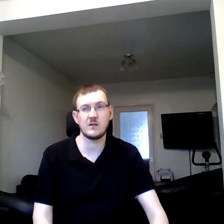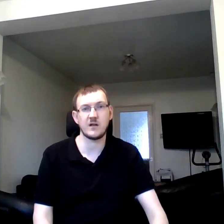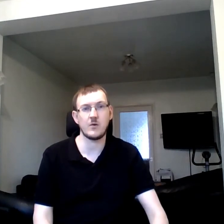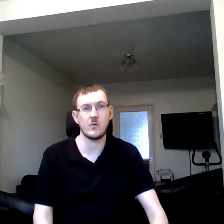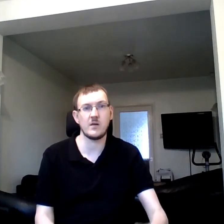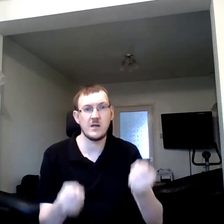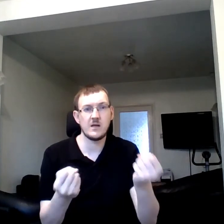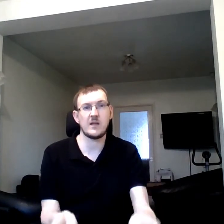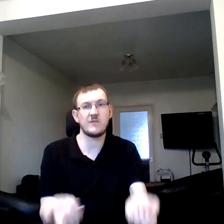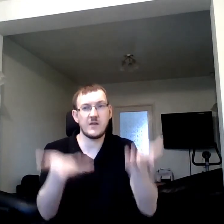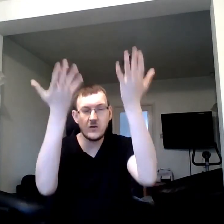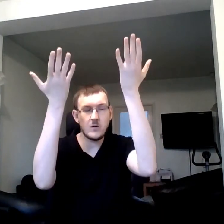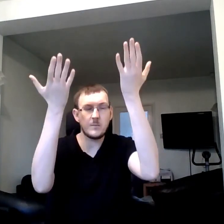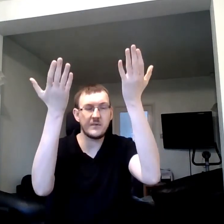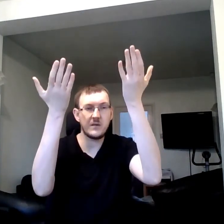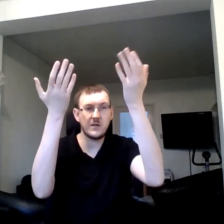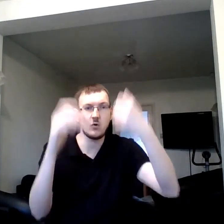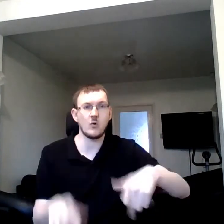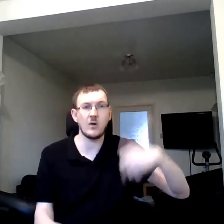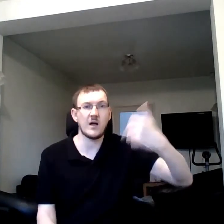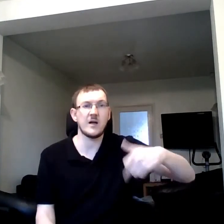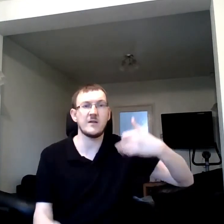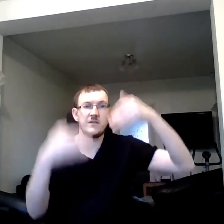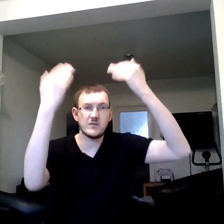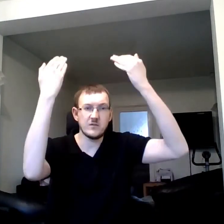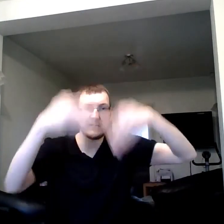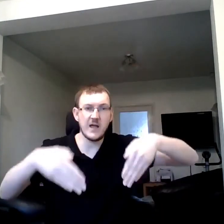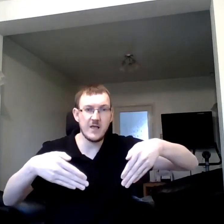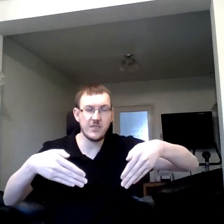So giving up your life to death,